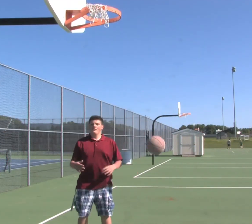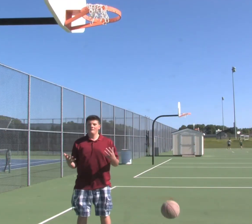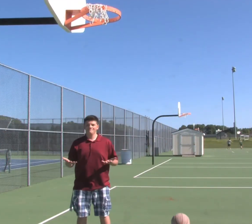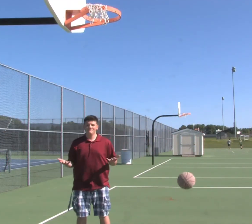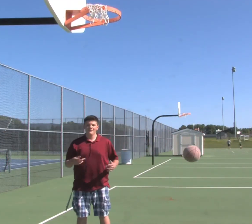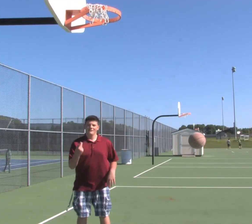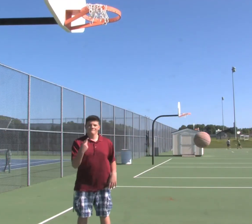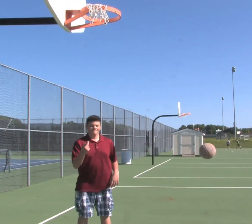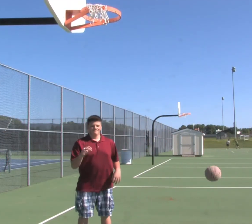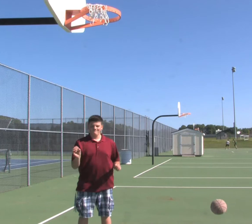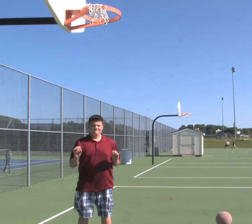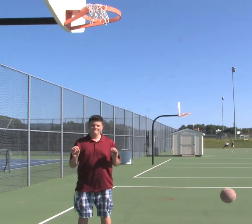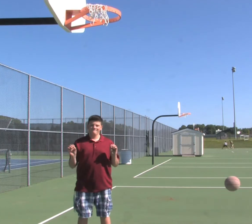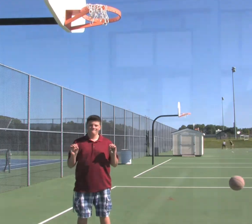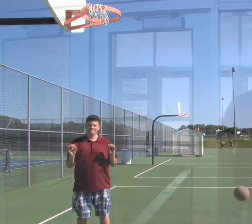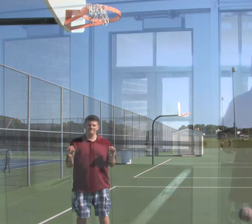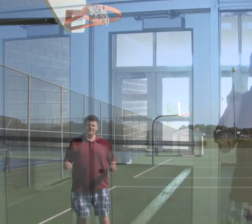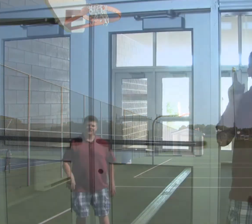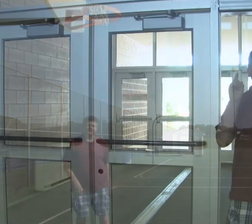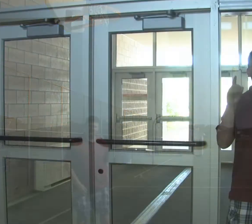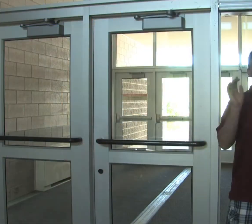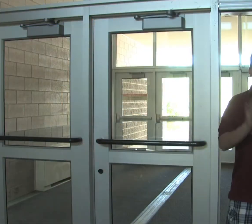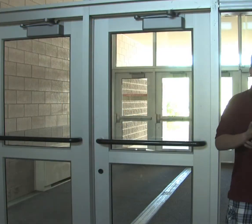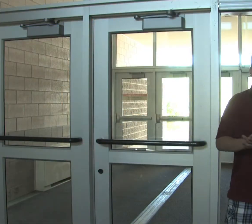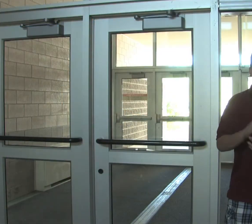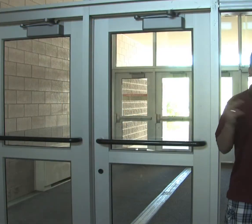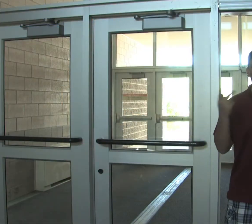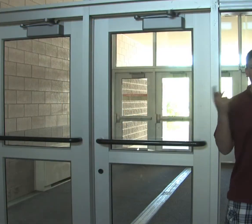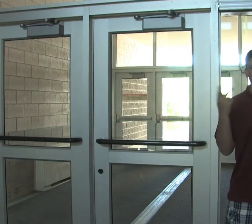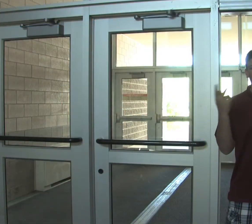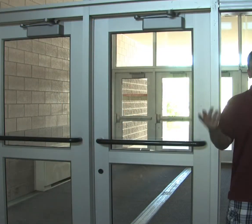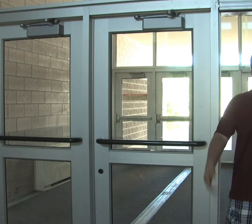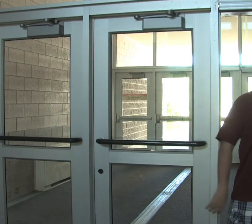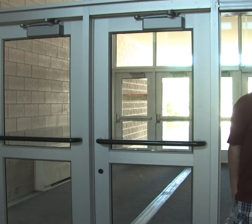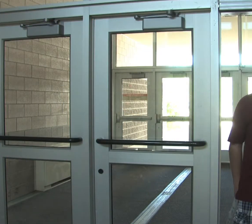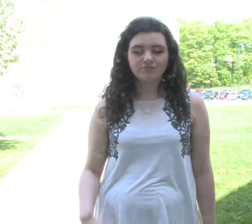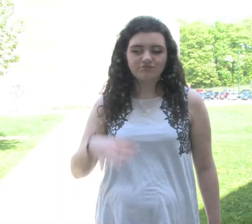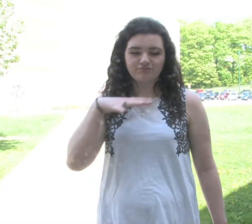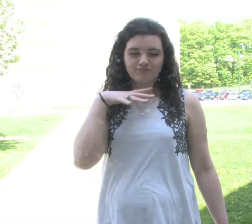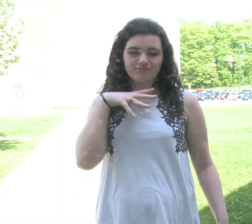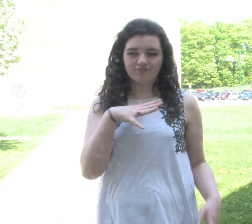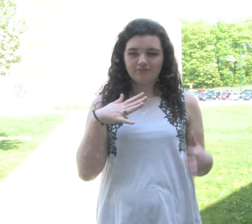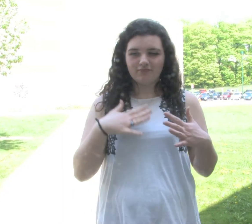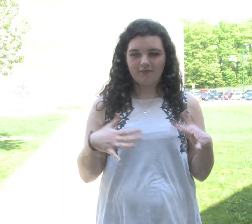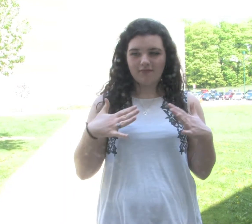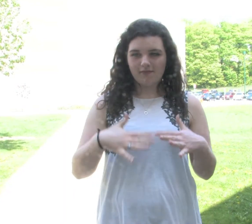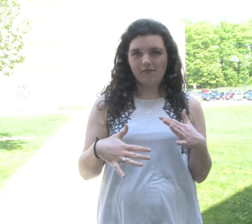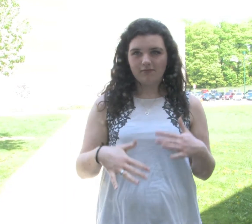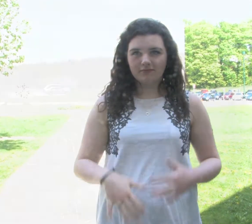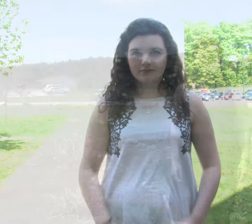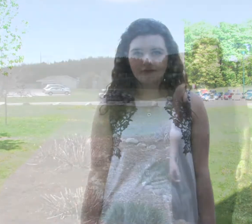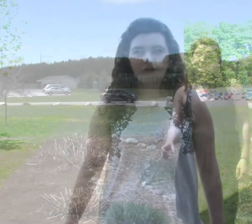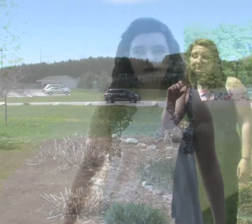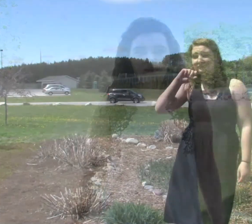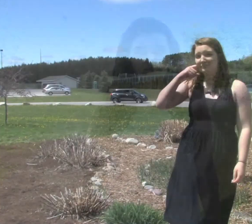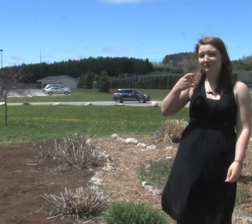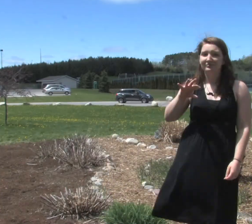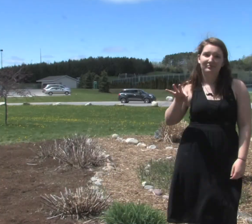Here we are, no one else We walk to school all by ourselves Casting on our uniforms From